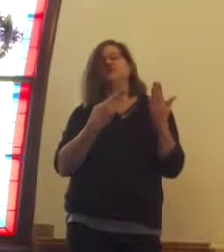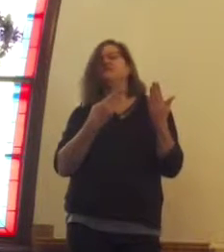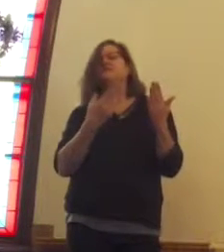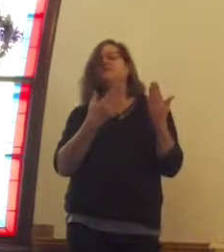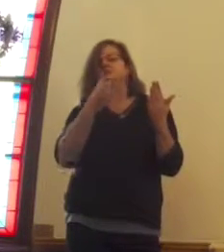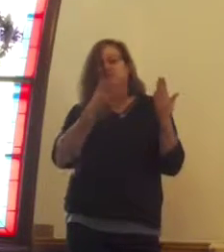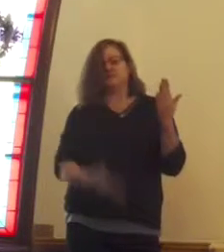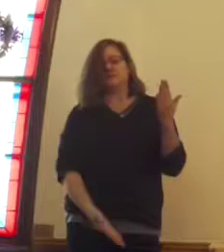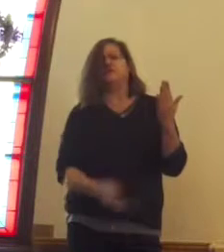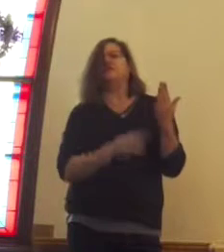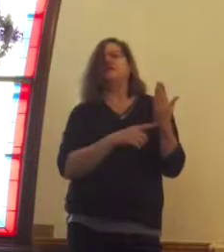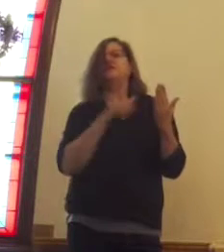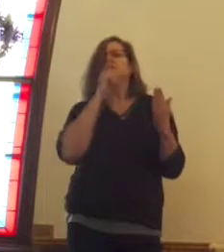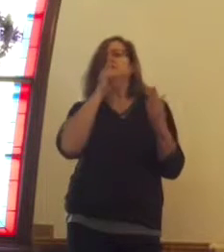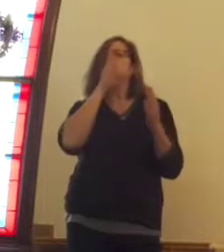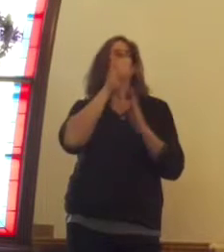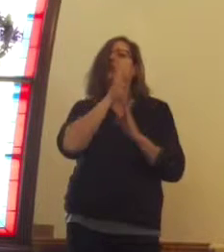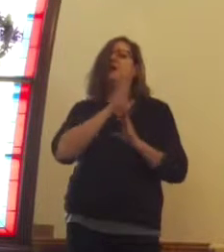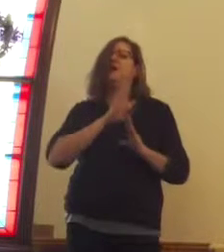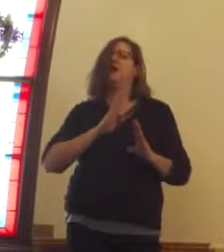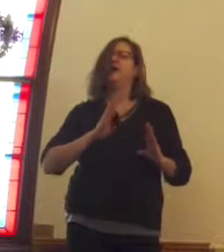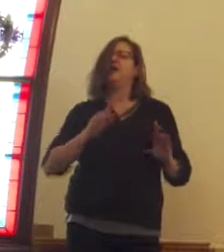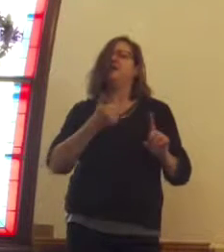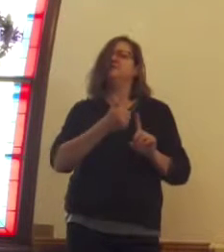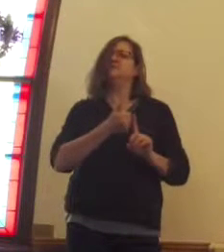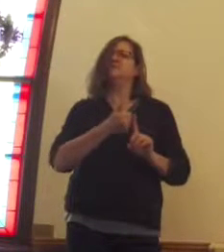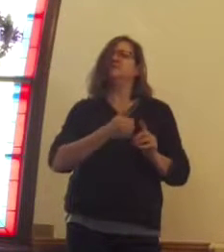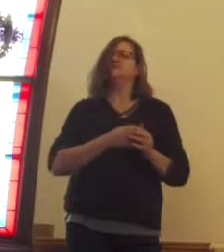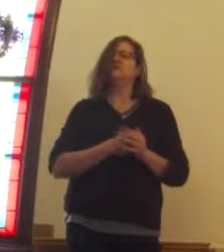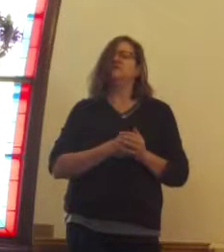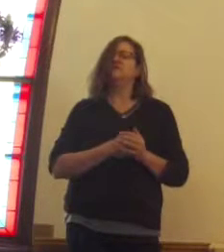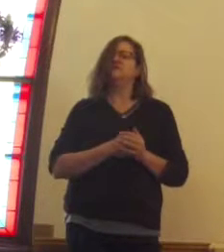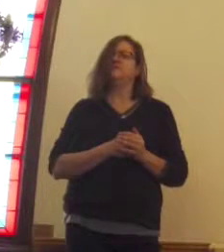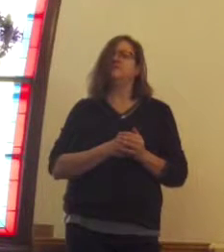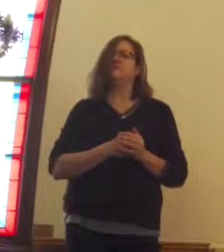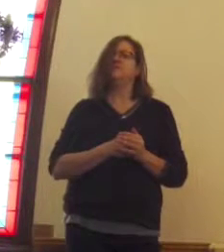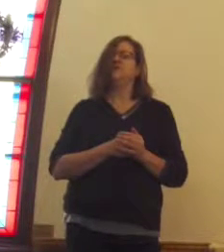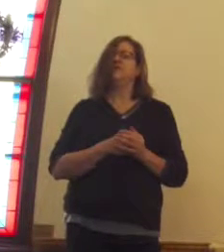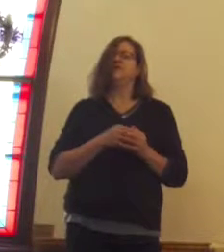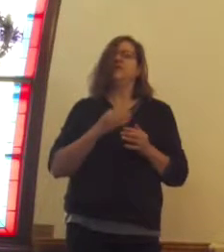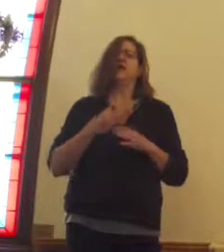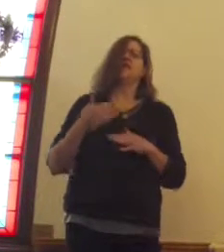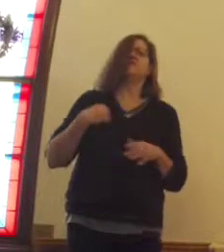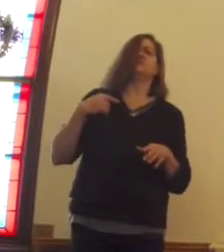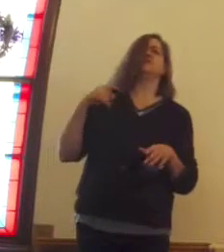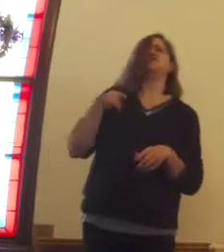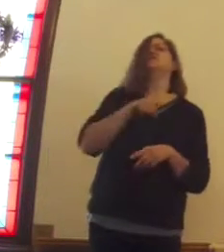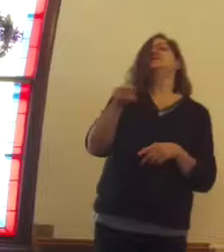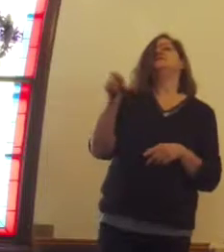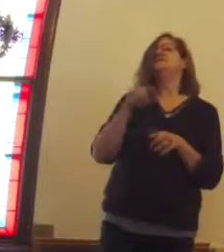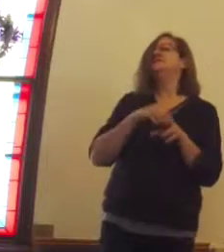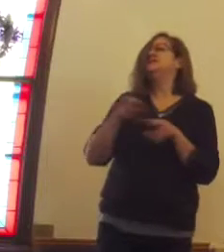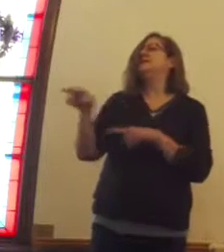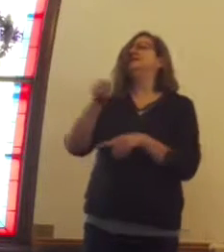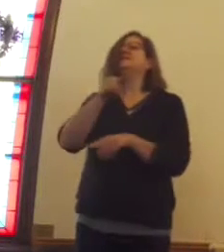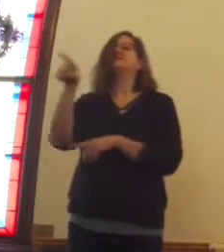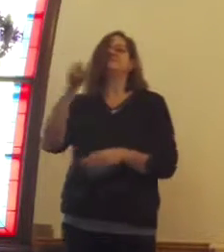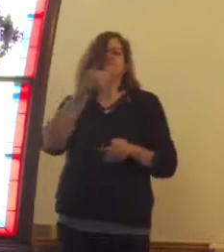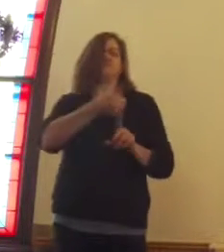a very quiet man. And after these journeys and after that, we start seeing that